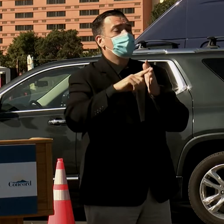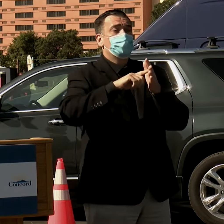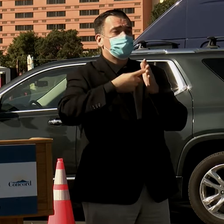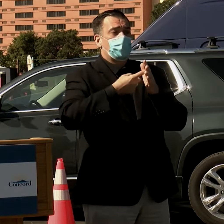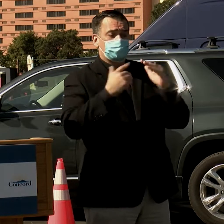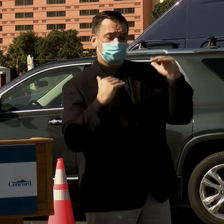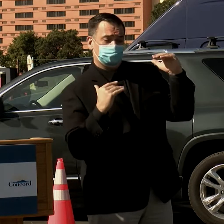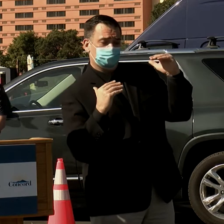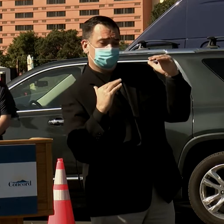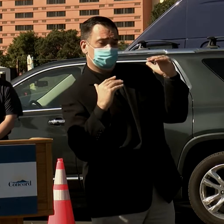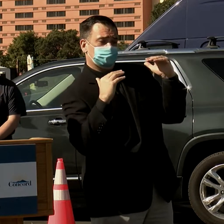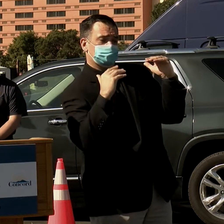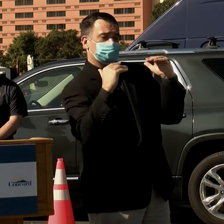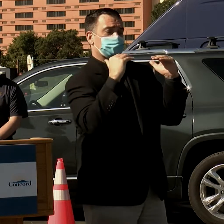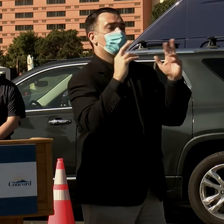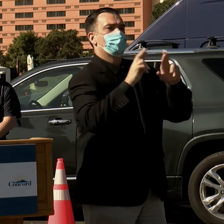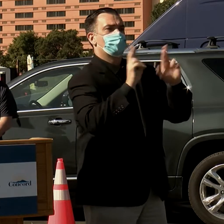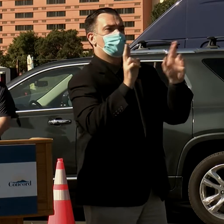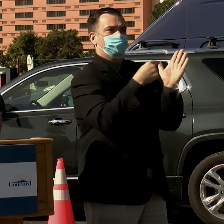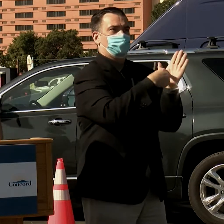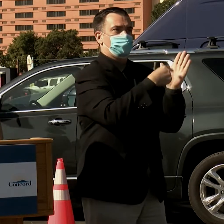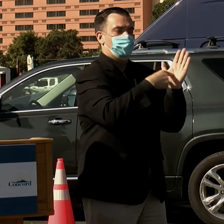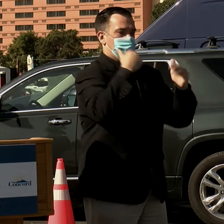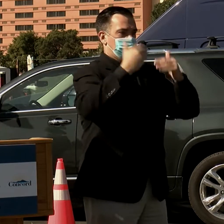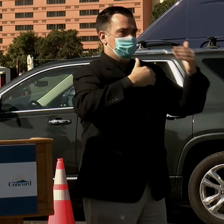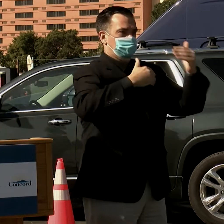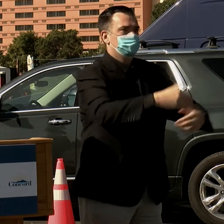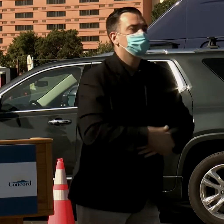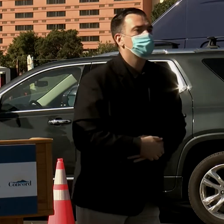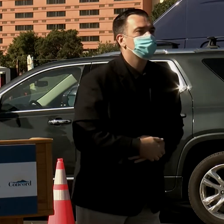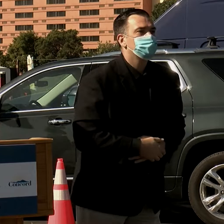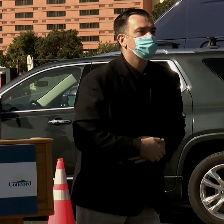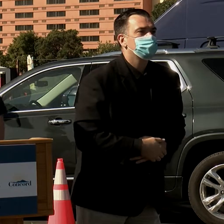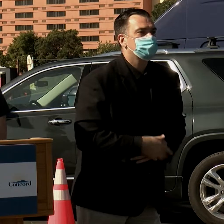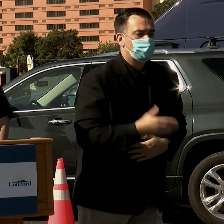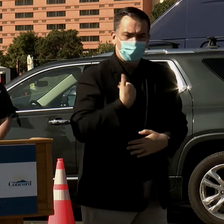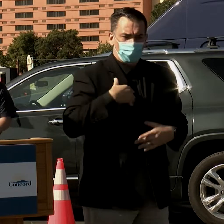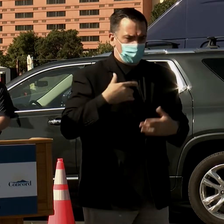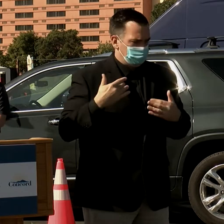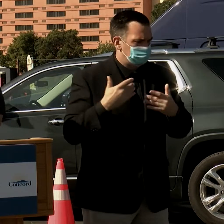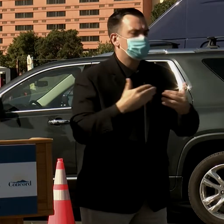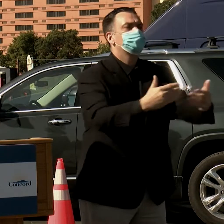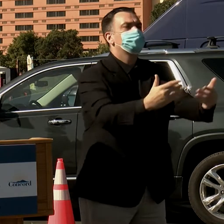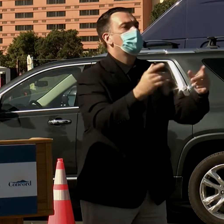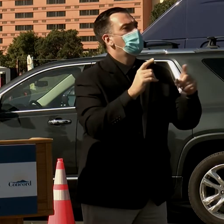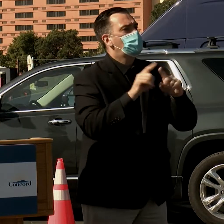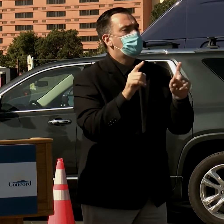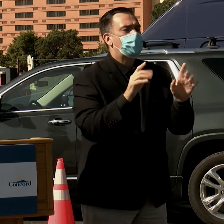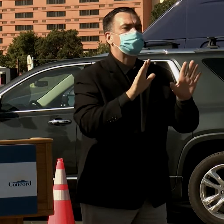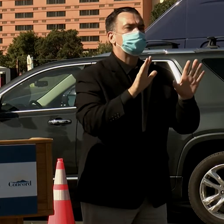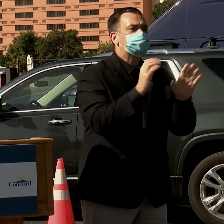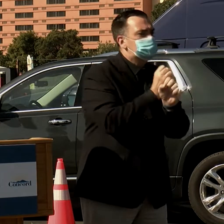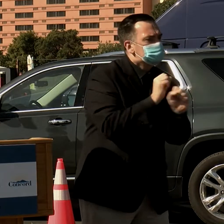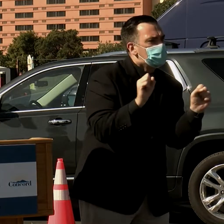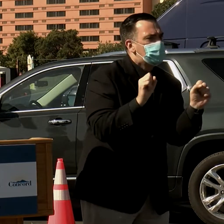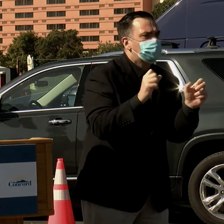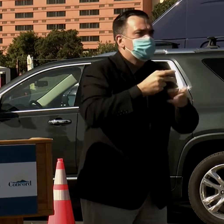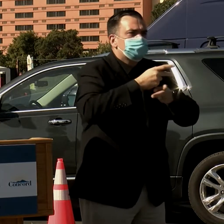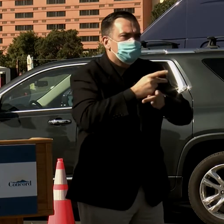to meet or even exceed demand. We are moving fast, but in a thoughtful way